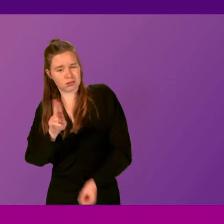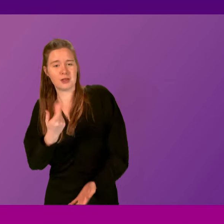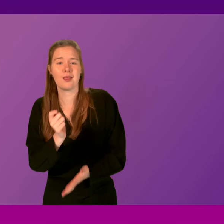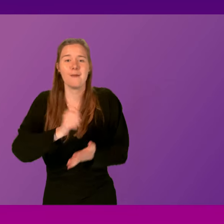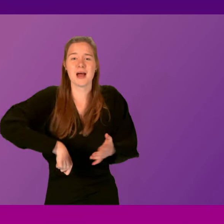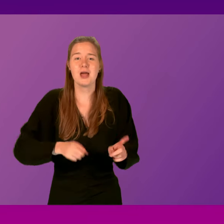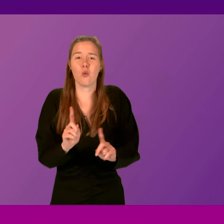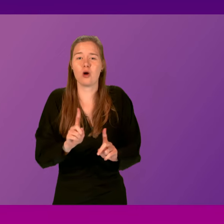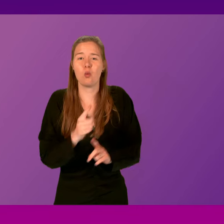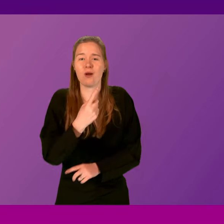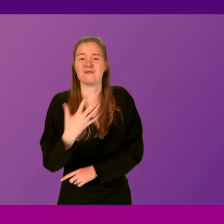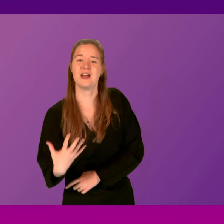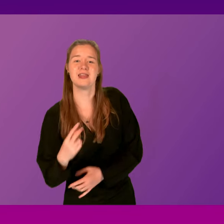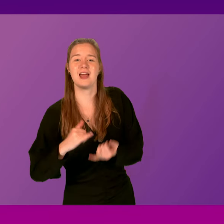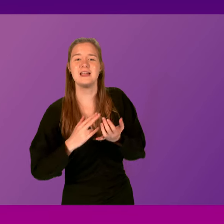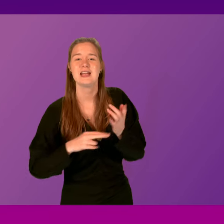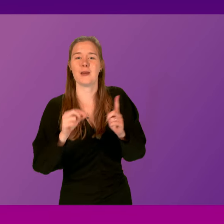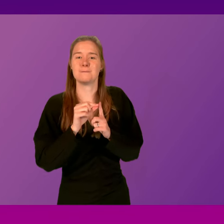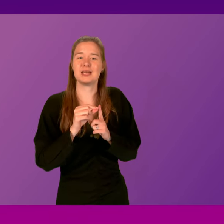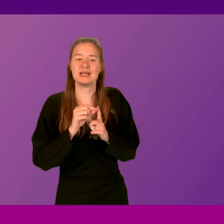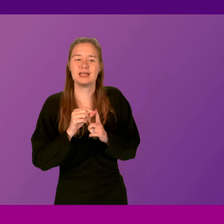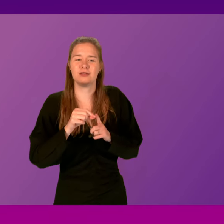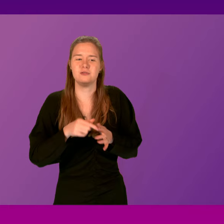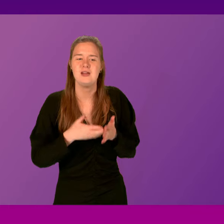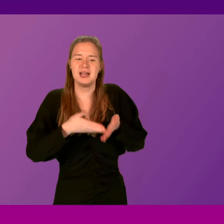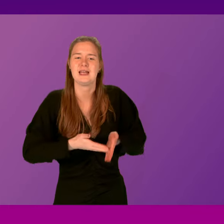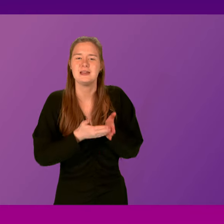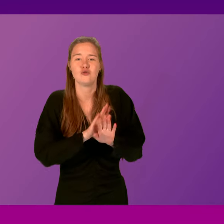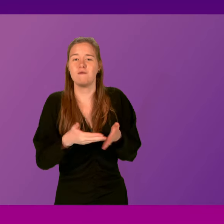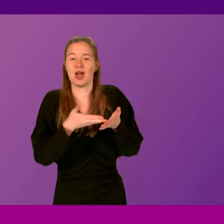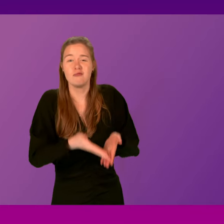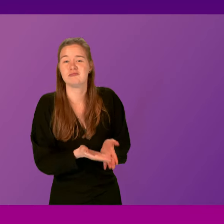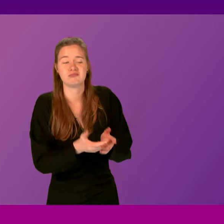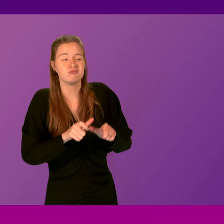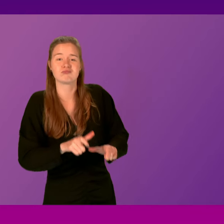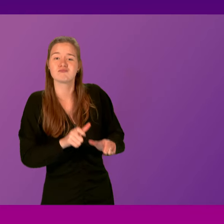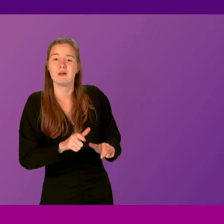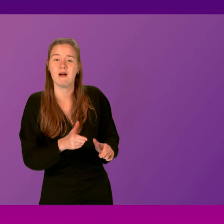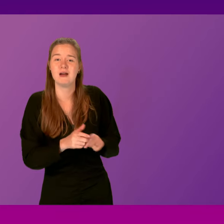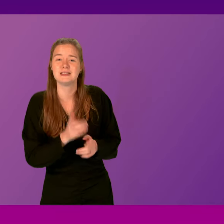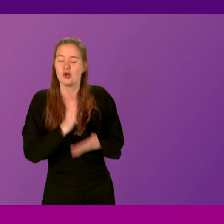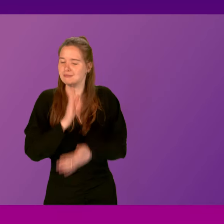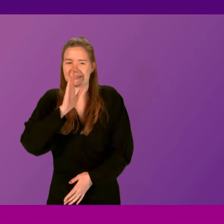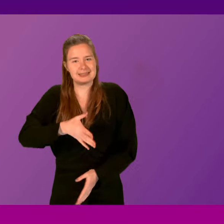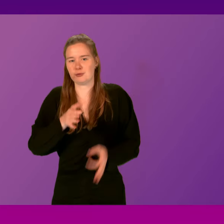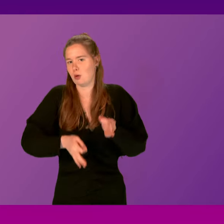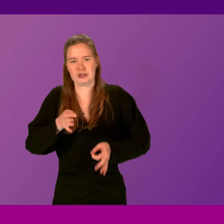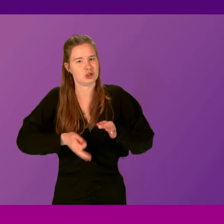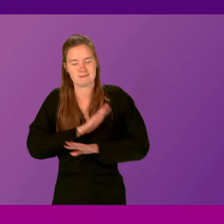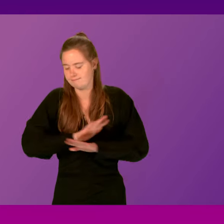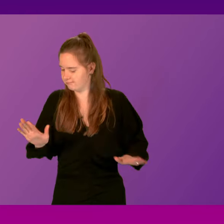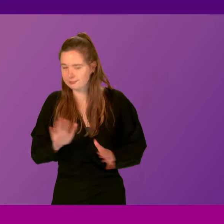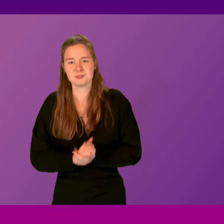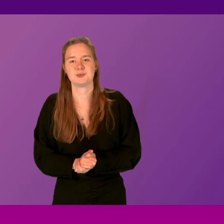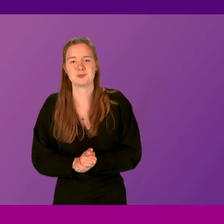a fifth of an SNP ferry that hasn't even sailed yet. He is simply not a serious politician. And